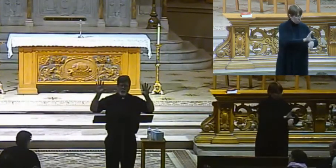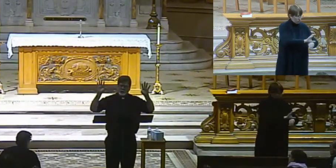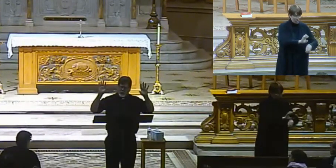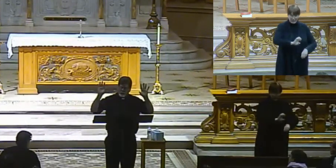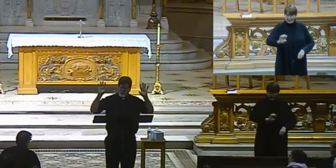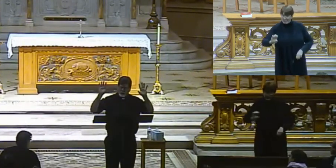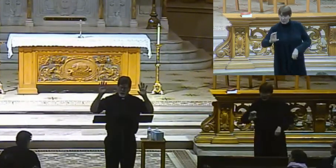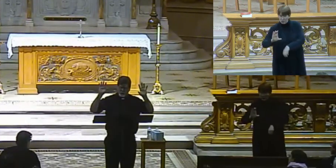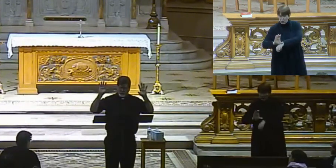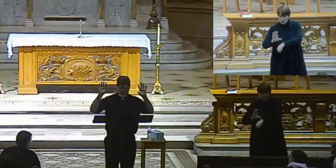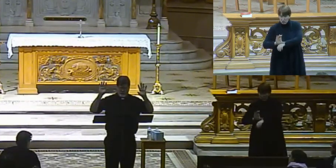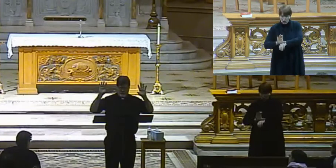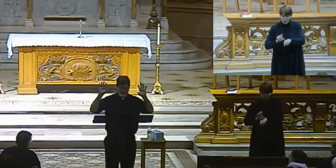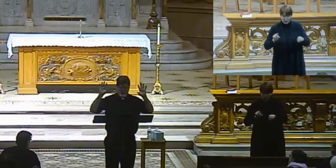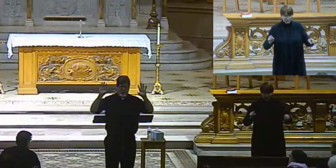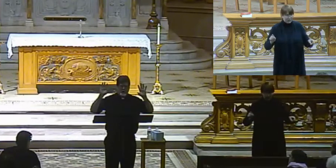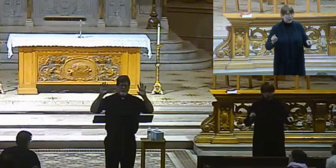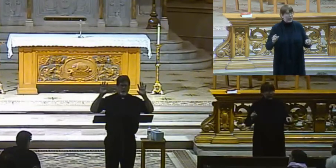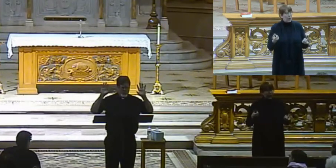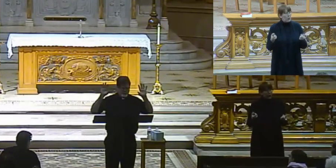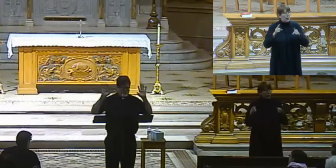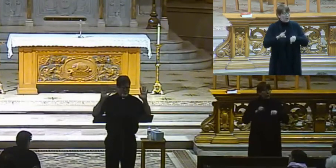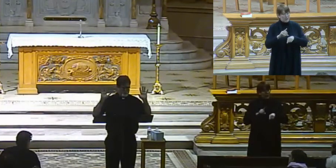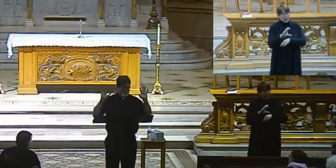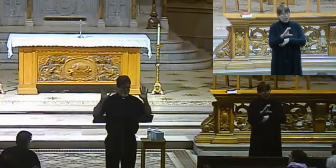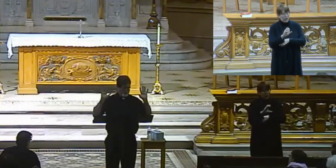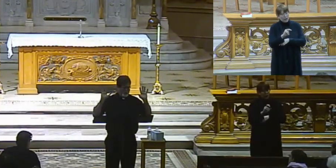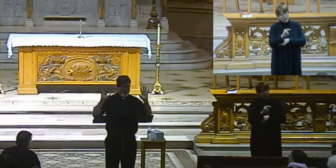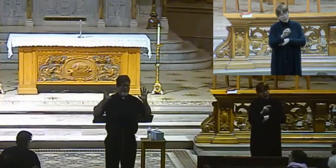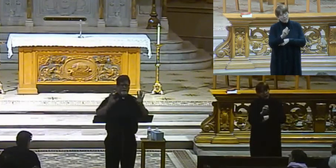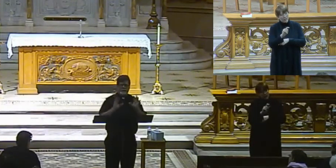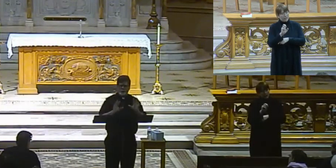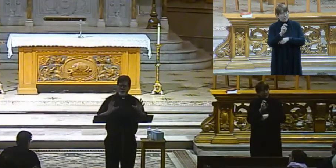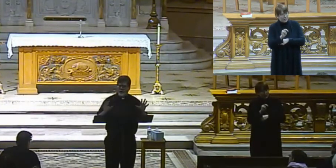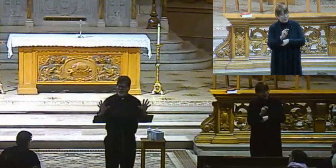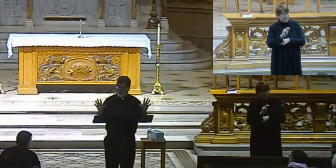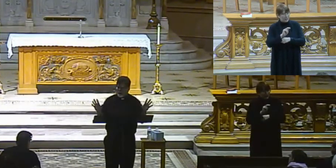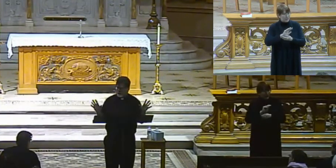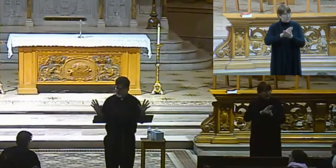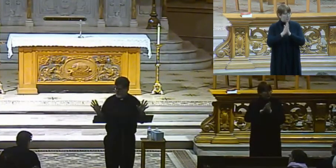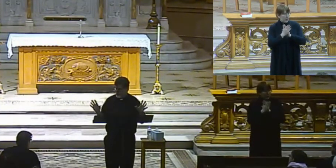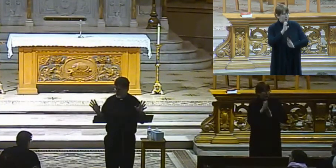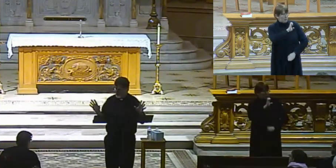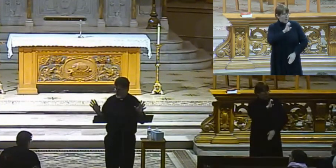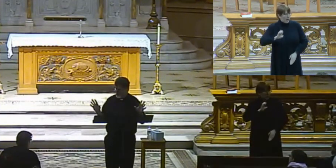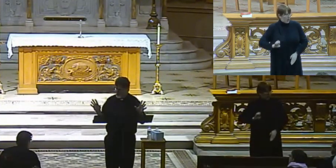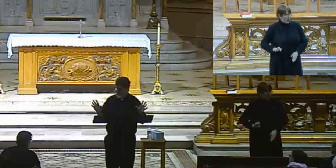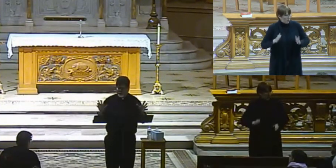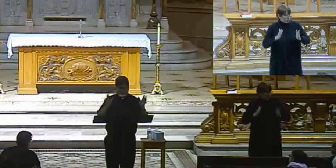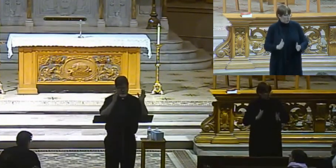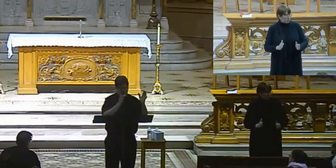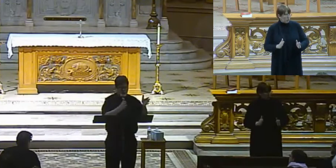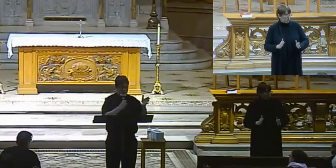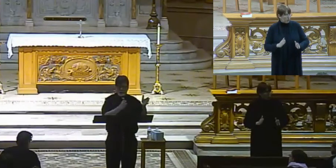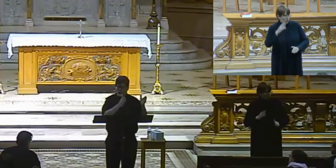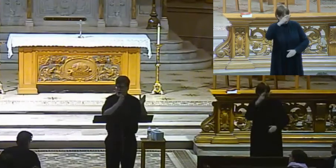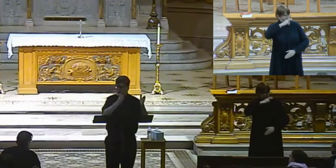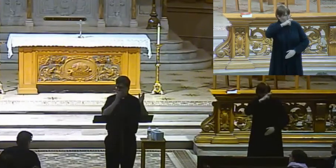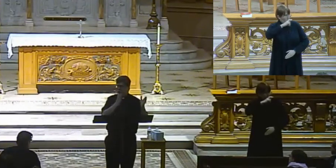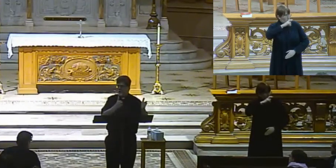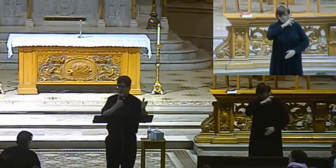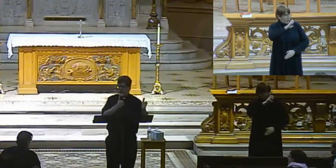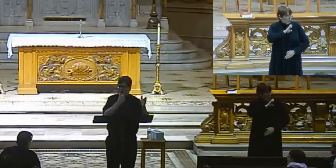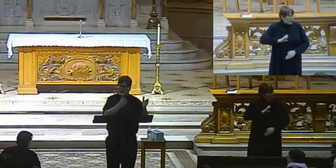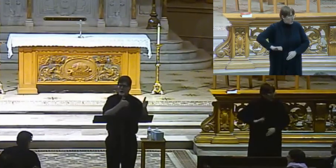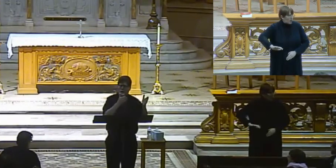When Constantine became the emperor of the Roman Empire, all right, he at first was